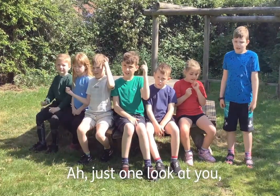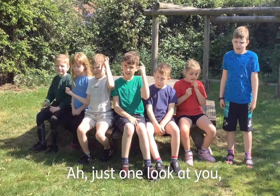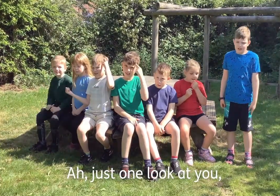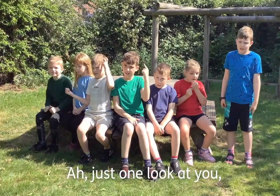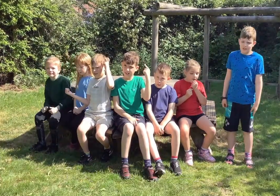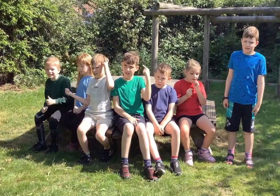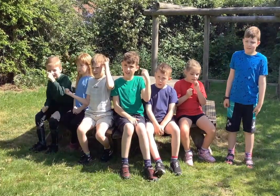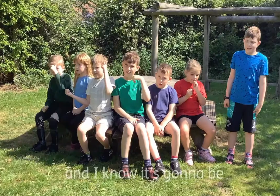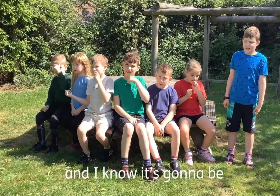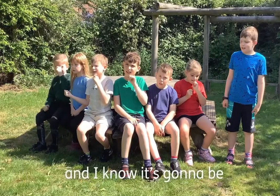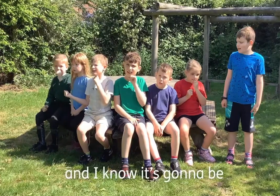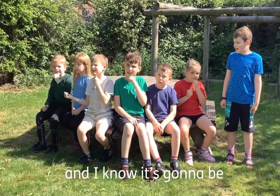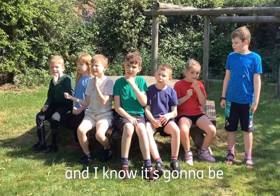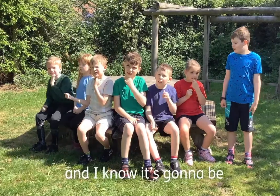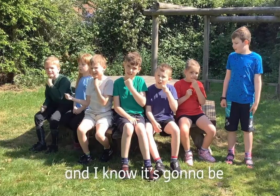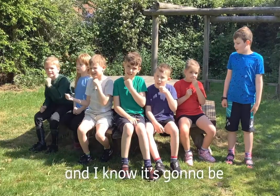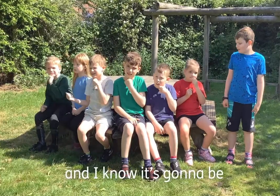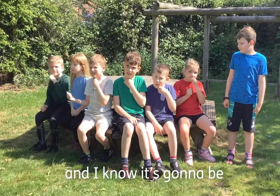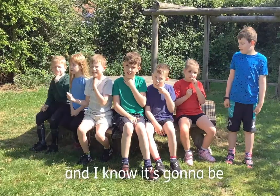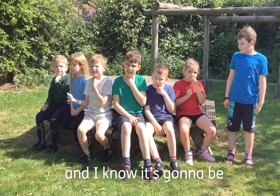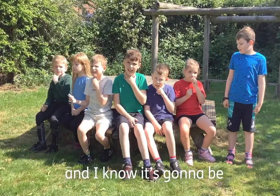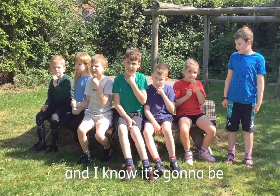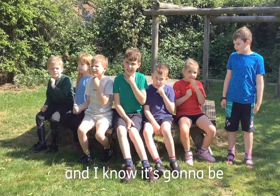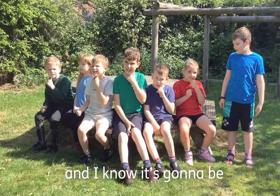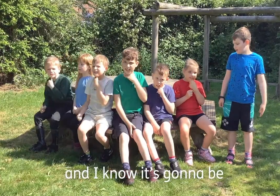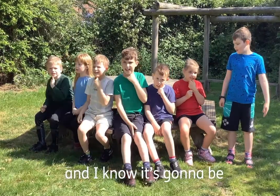And I know it's gonna be